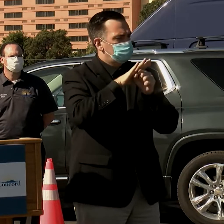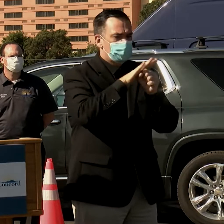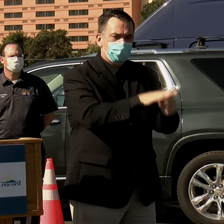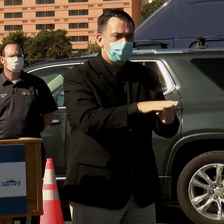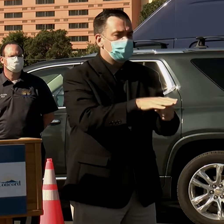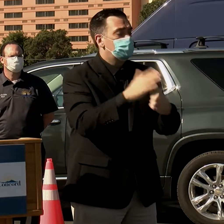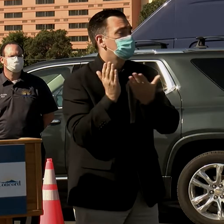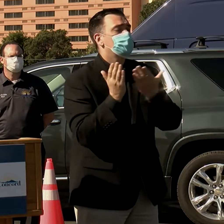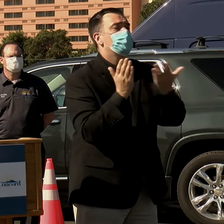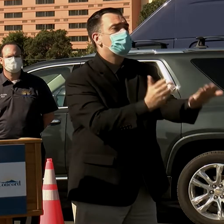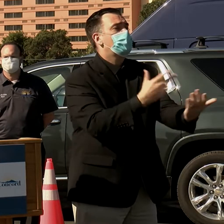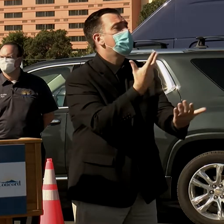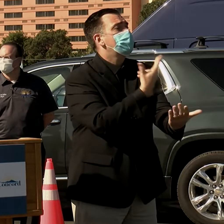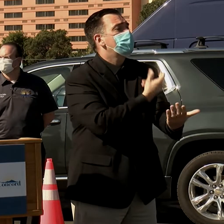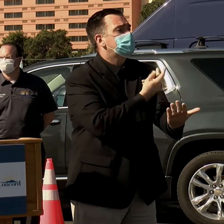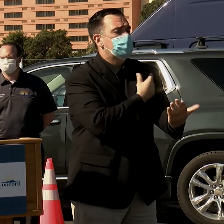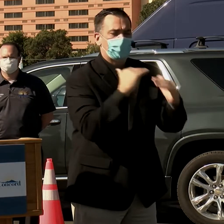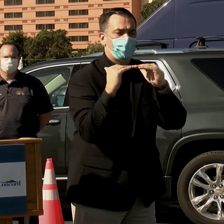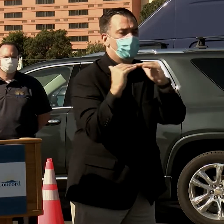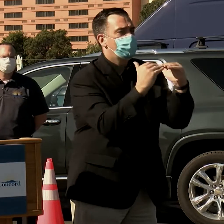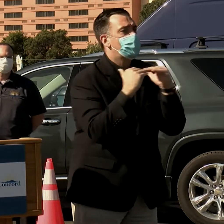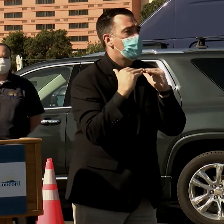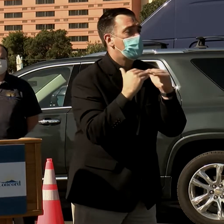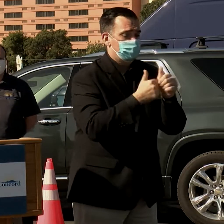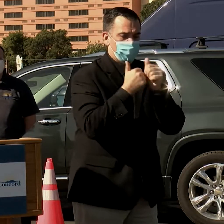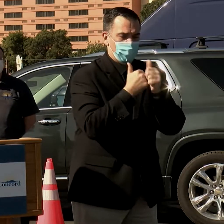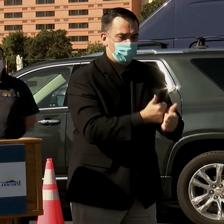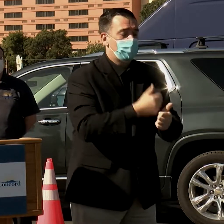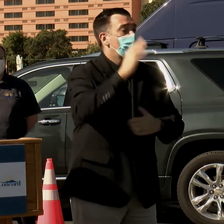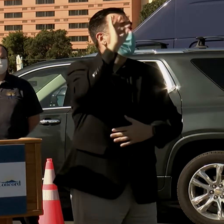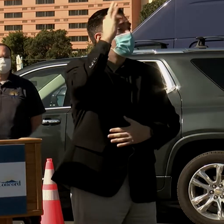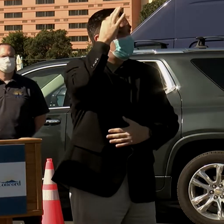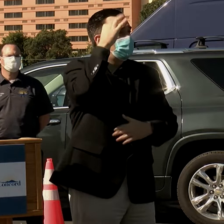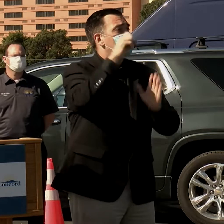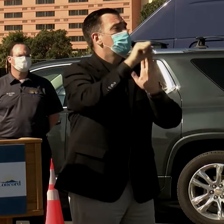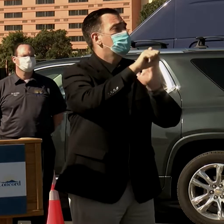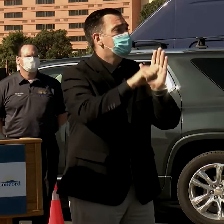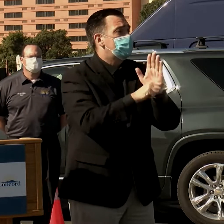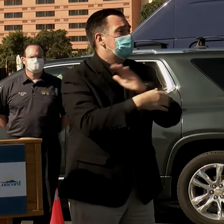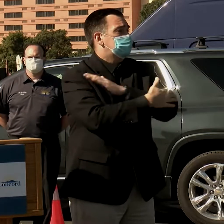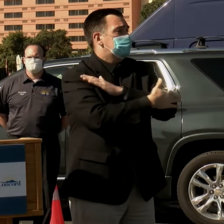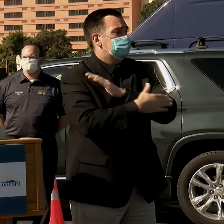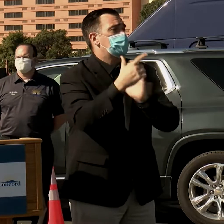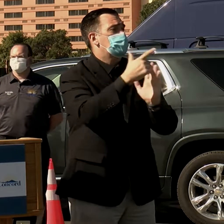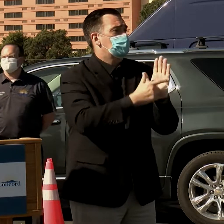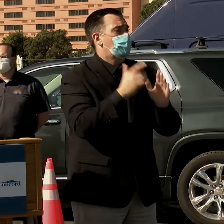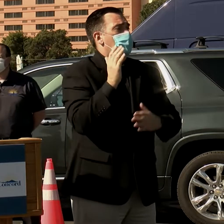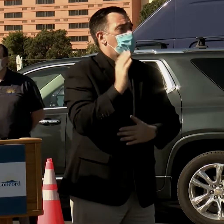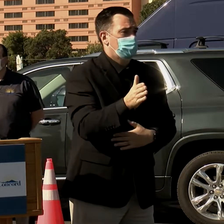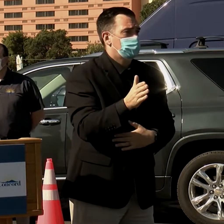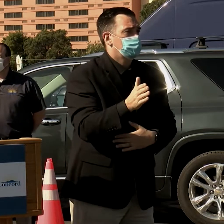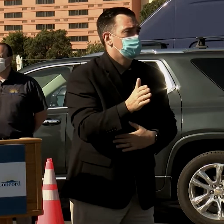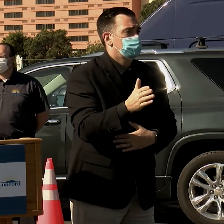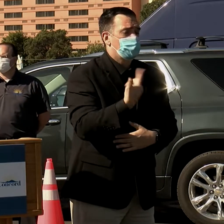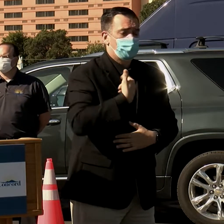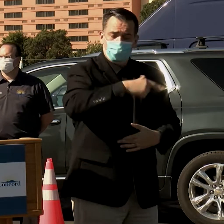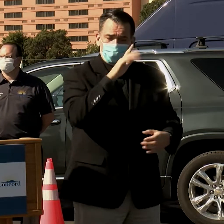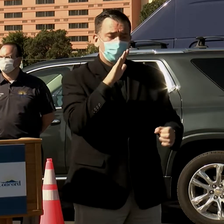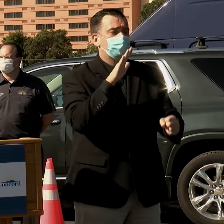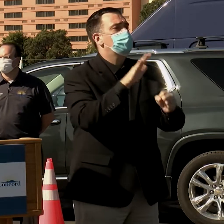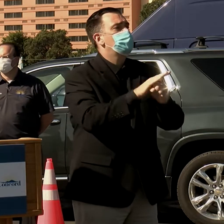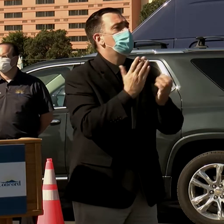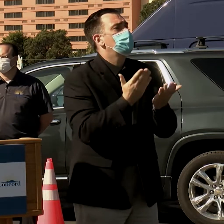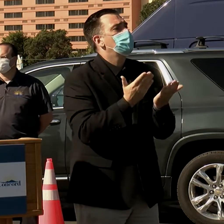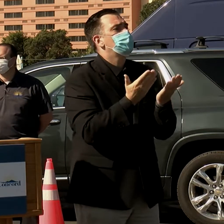vaccines equitably according to federal, state, and county guidelines. We are committed to providing the COVID-19